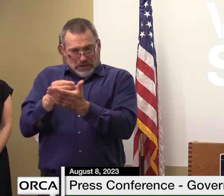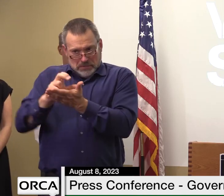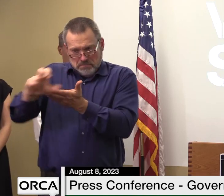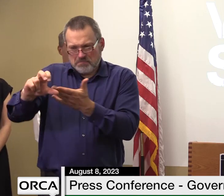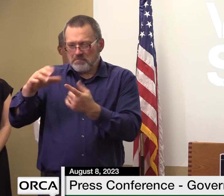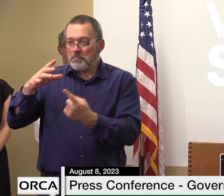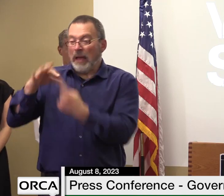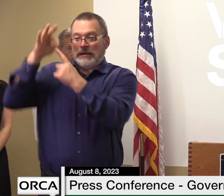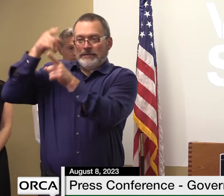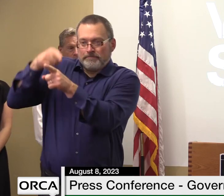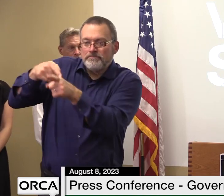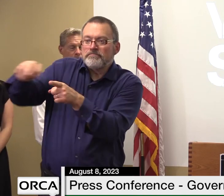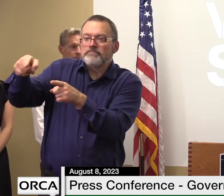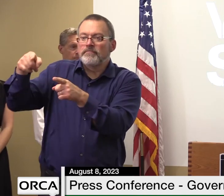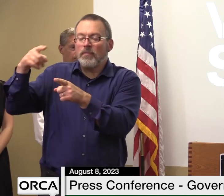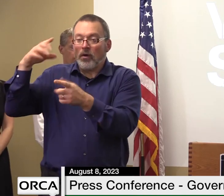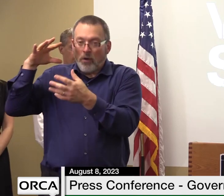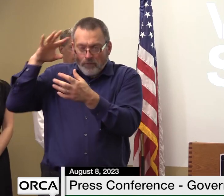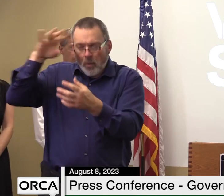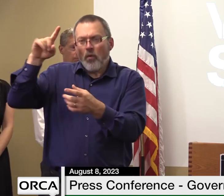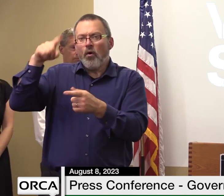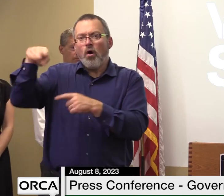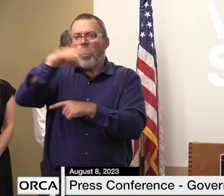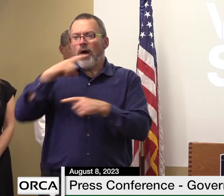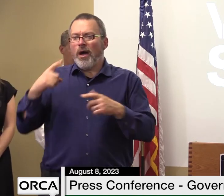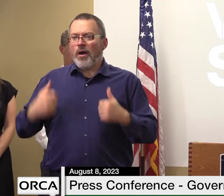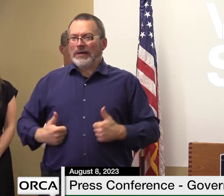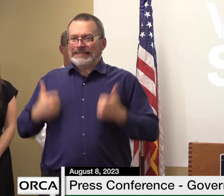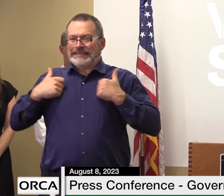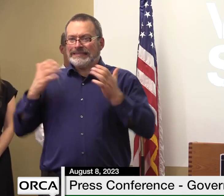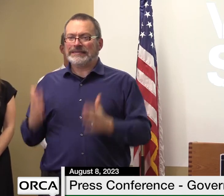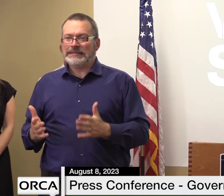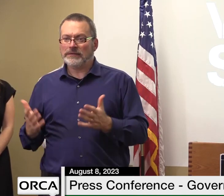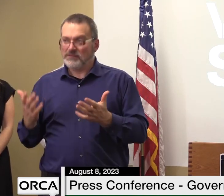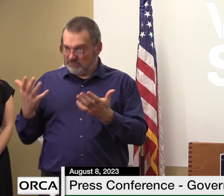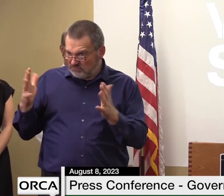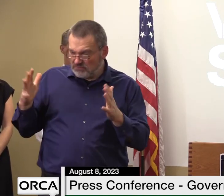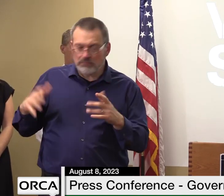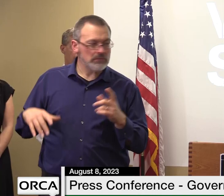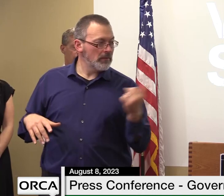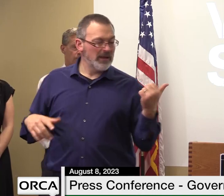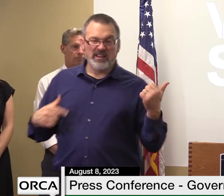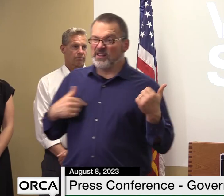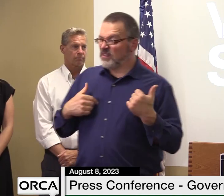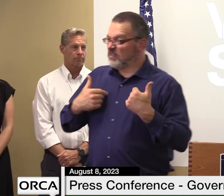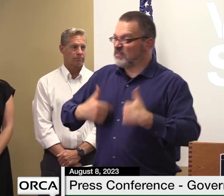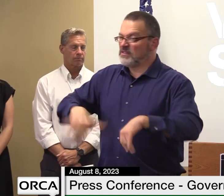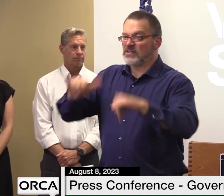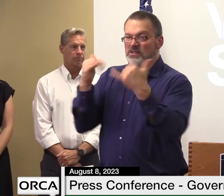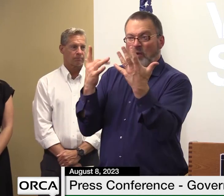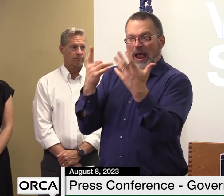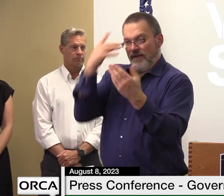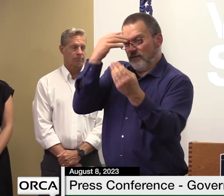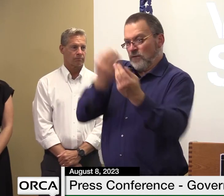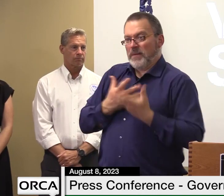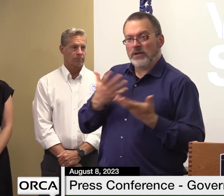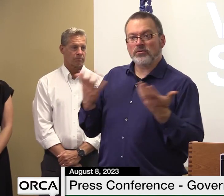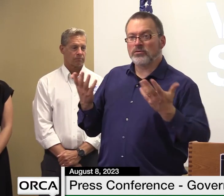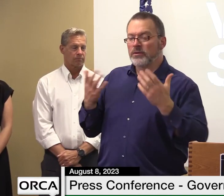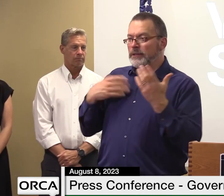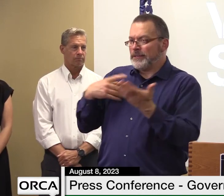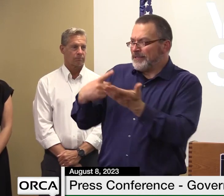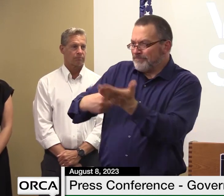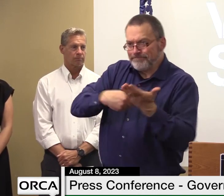they're still trying to put that together waiting for information from us to give to them we are in constant dialogue with them and they've been